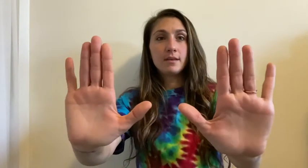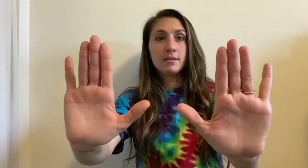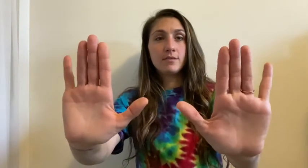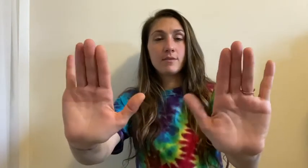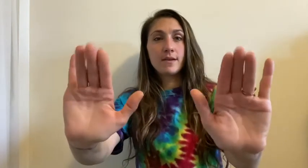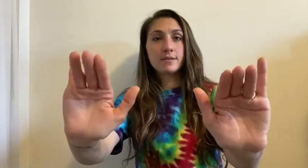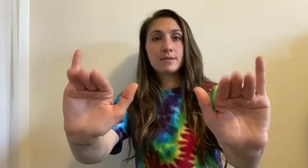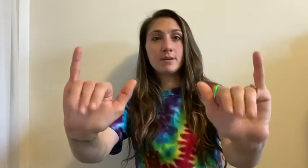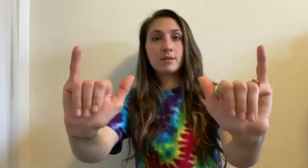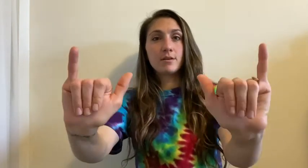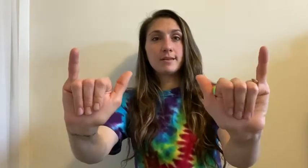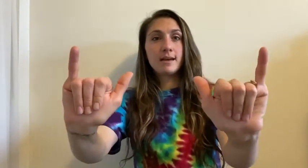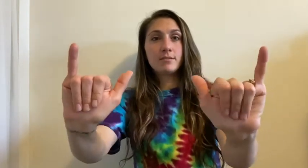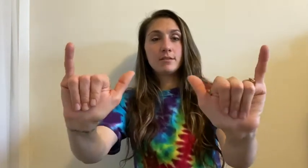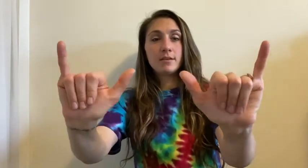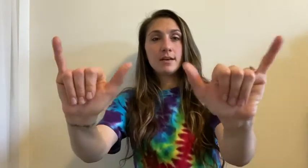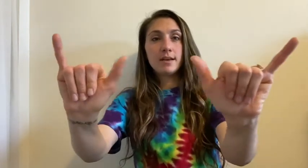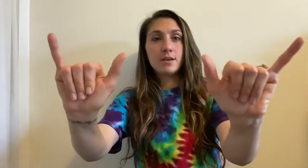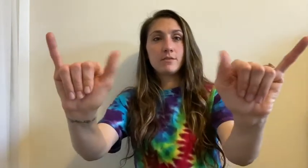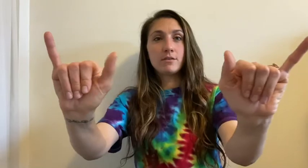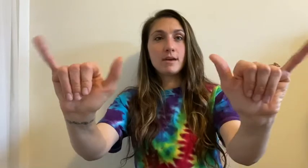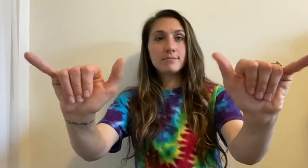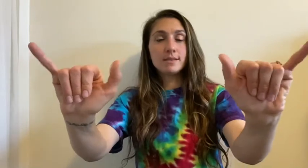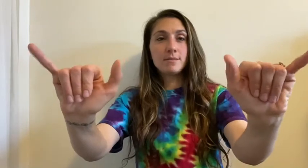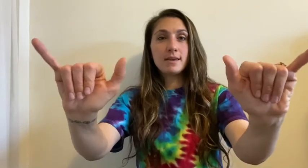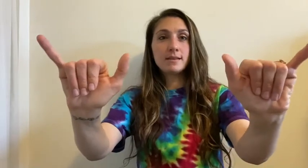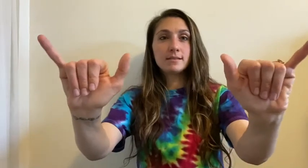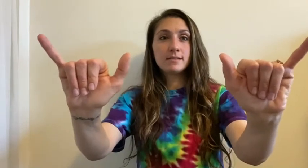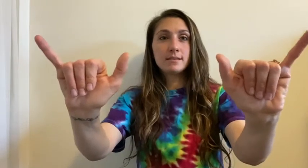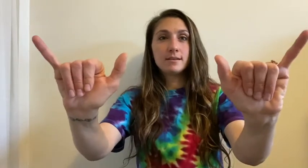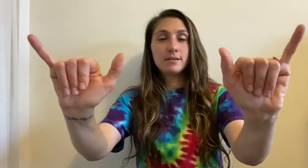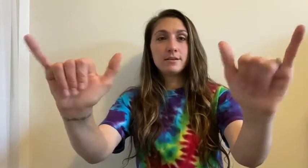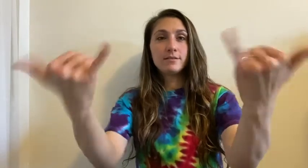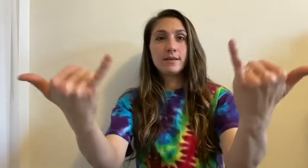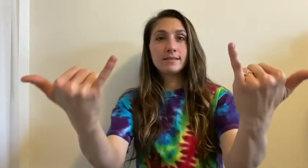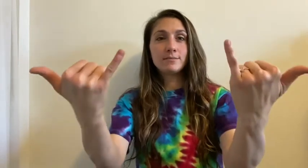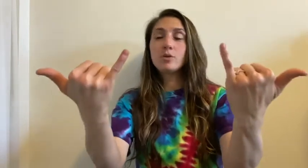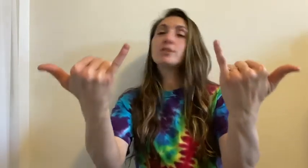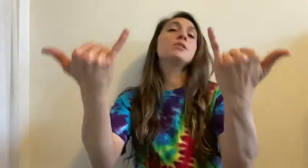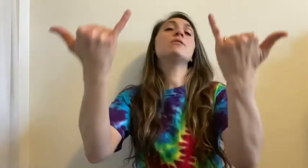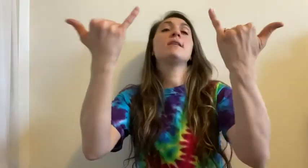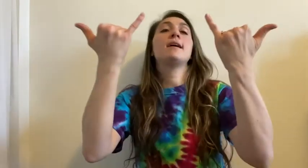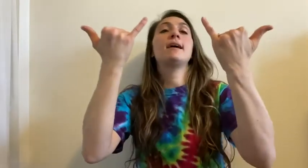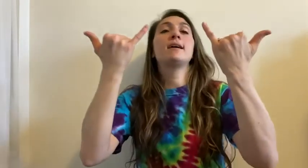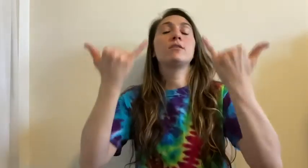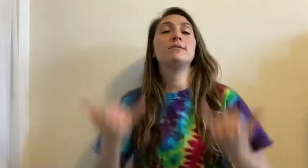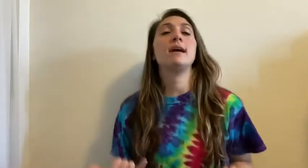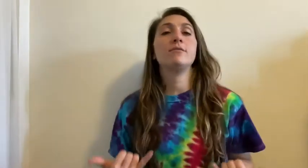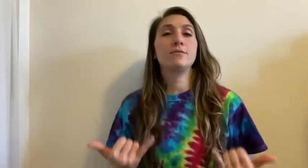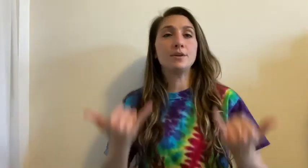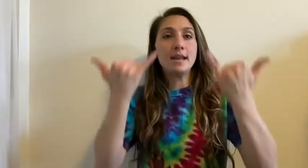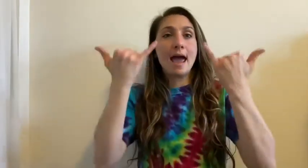the three fingers in the middle go down and you have your thumbs and your pinkies, face them towards you and go down for now.